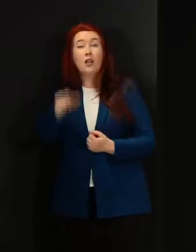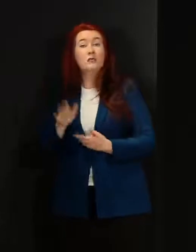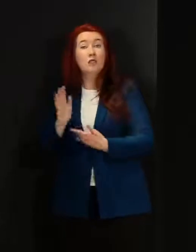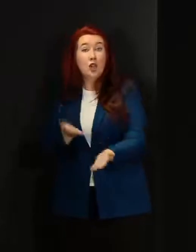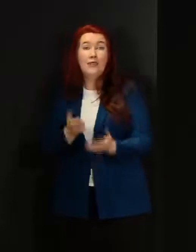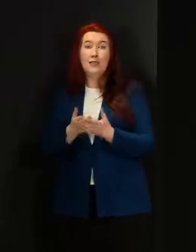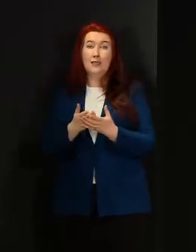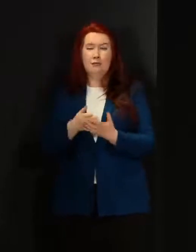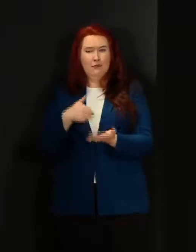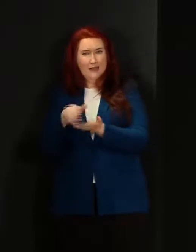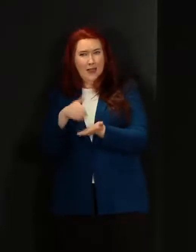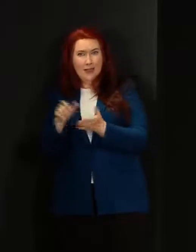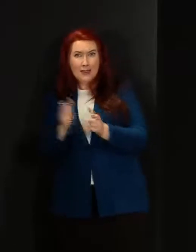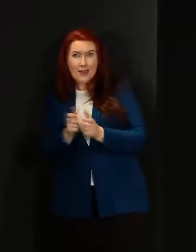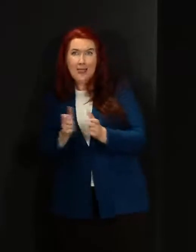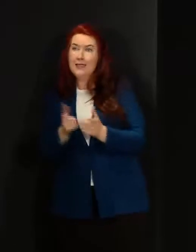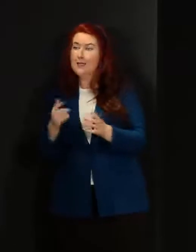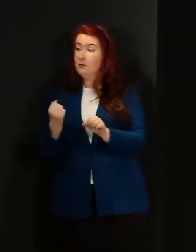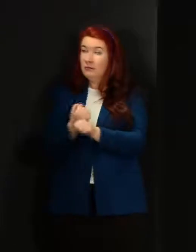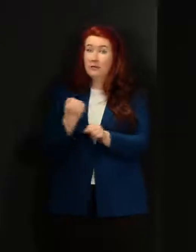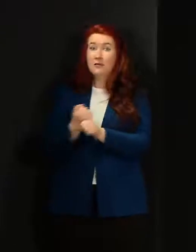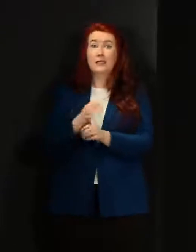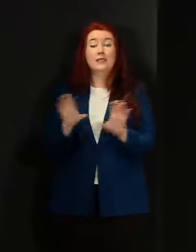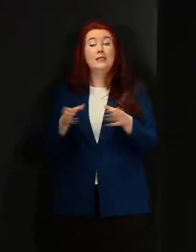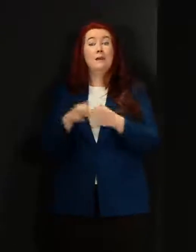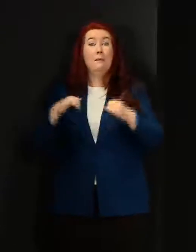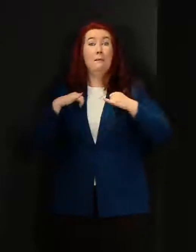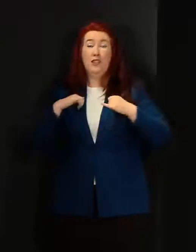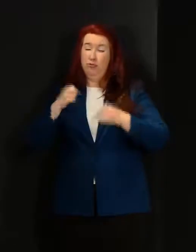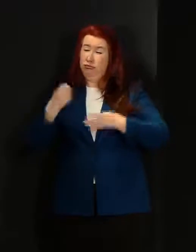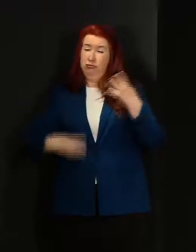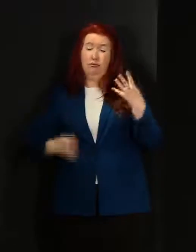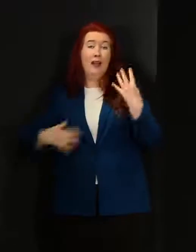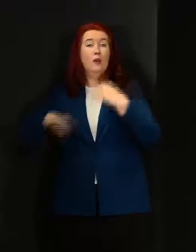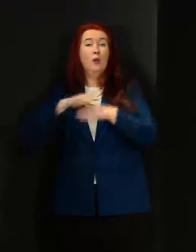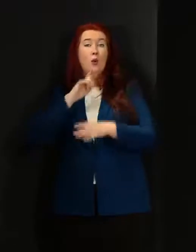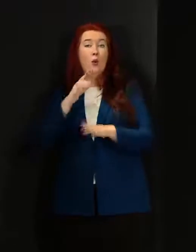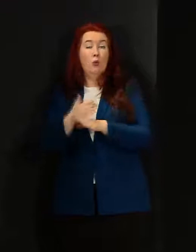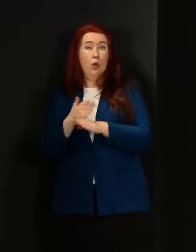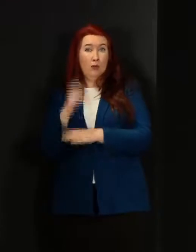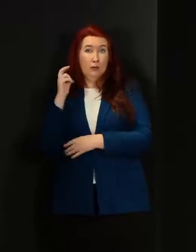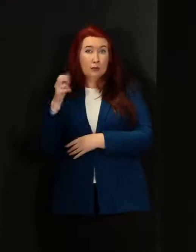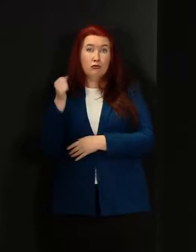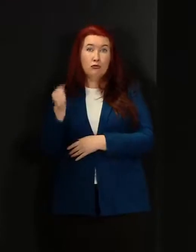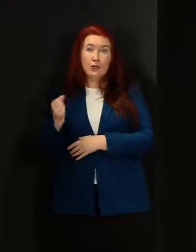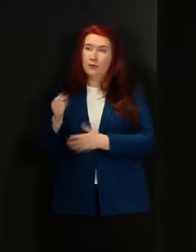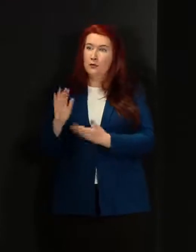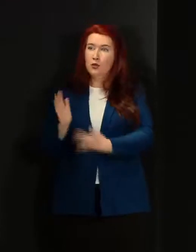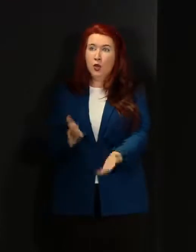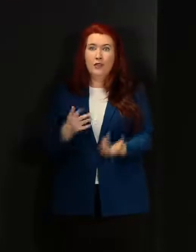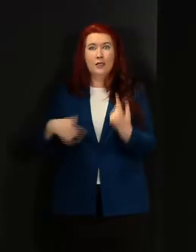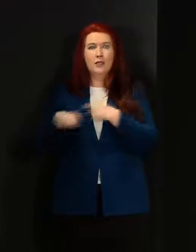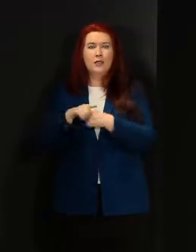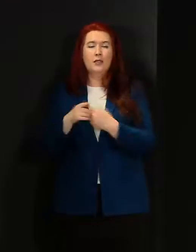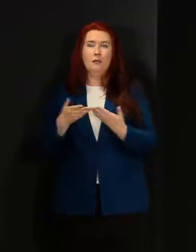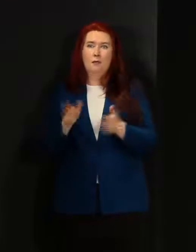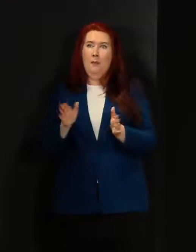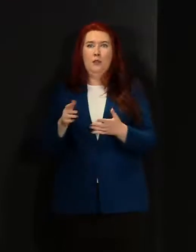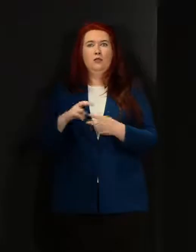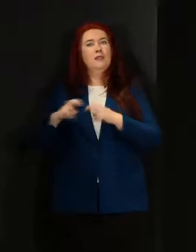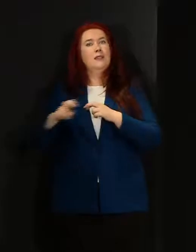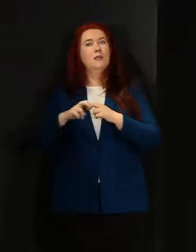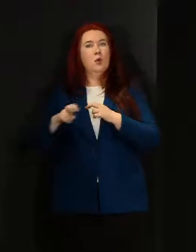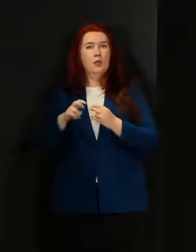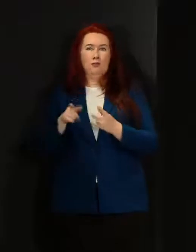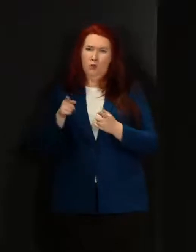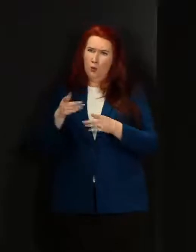the ticket sellers, the maintenance workers, the team managers. The list goes on and on. We're incredibly grateful to all of you who have been working to keep both